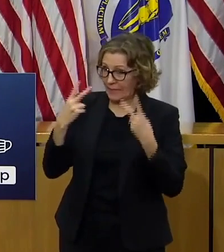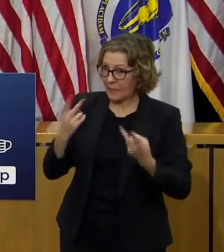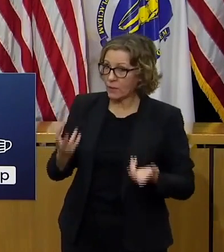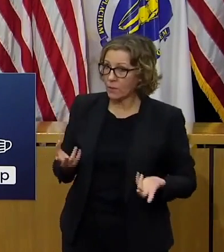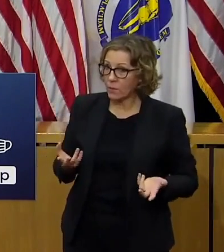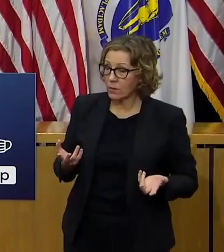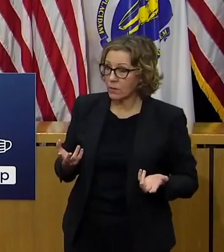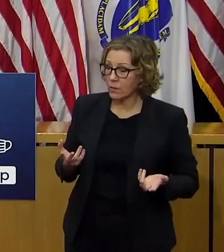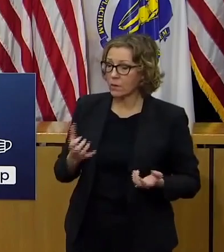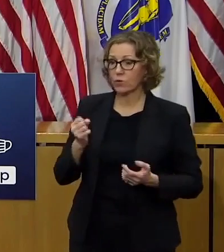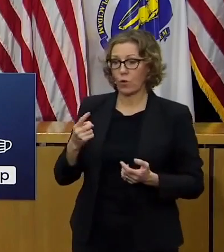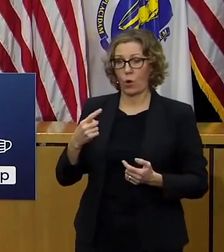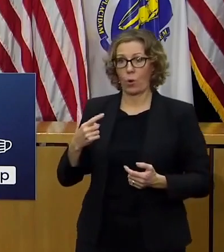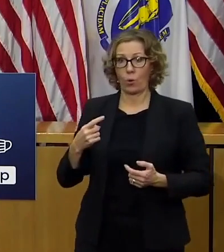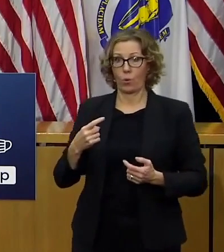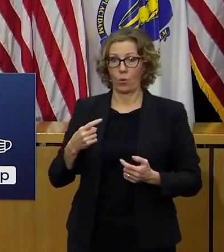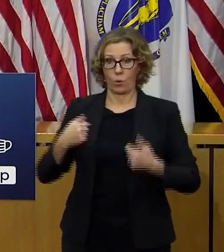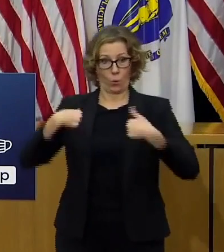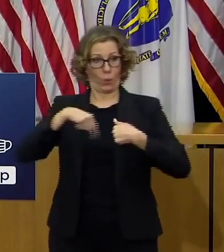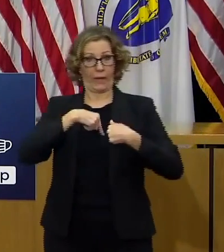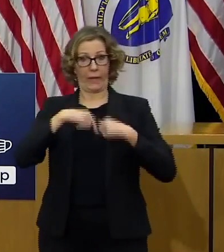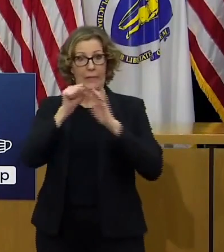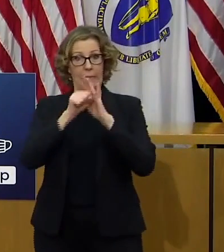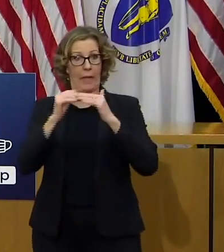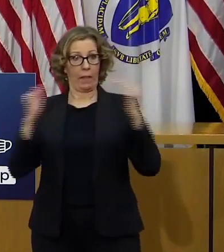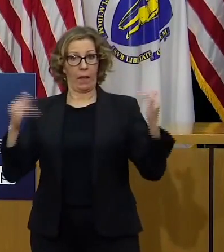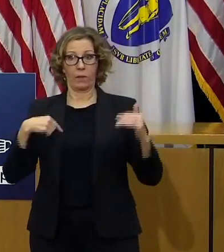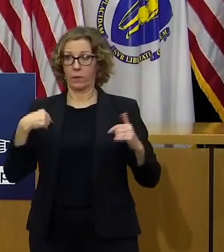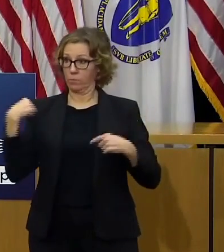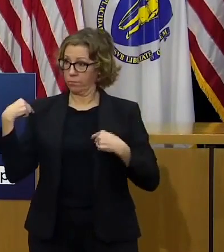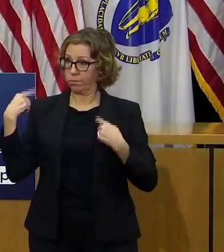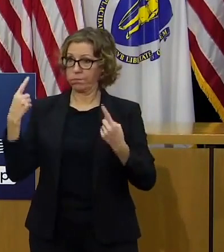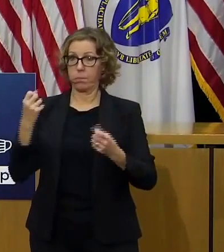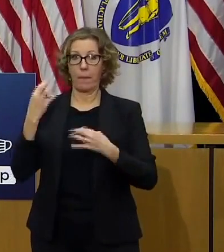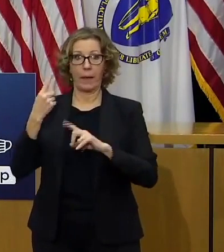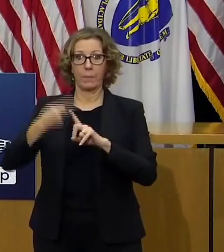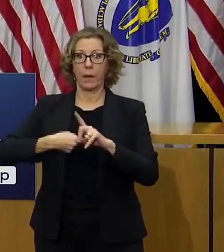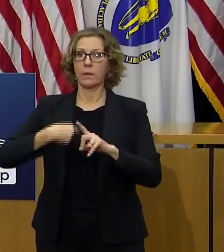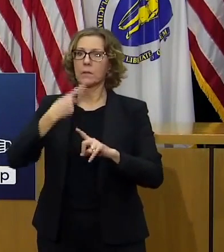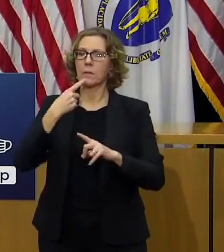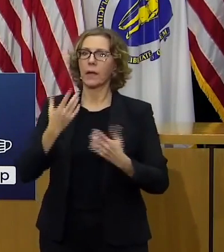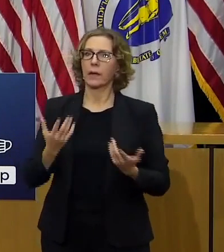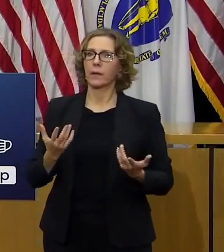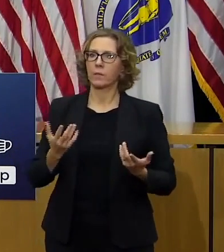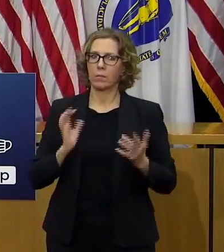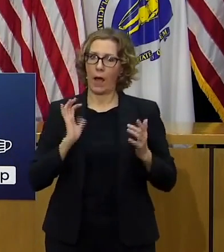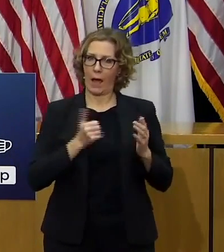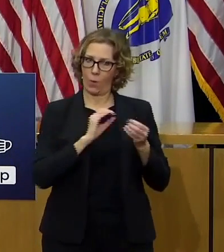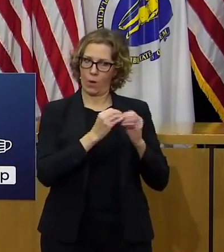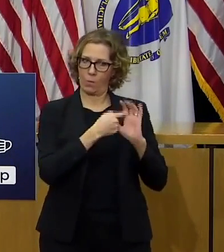and we've been saying for months that this is based on our data